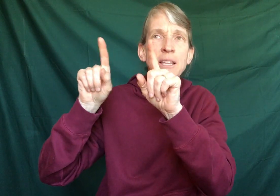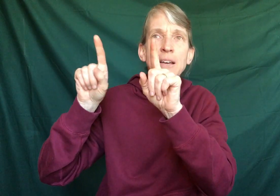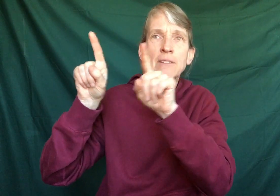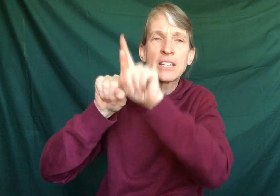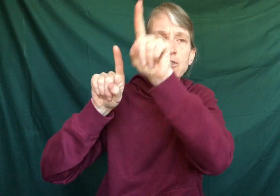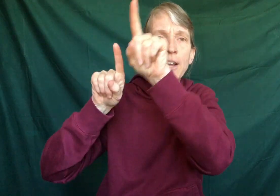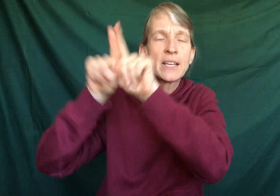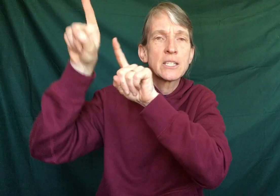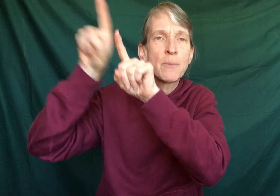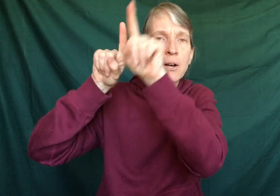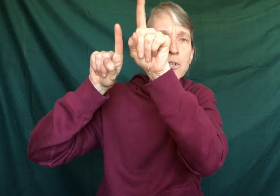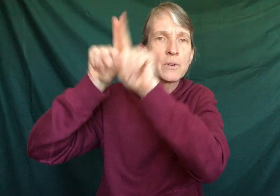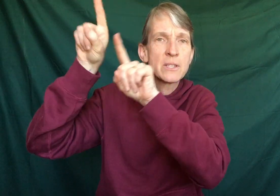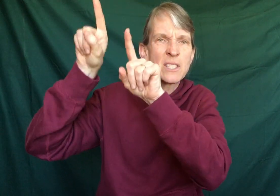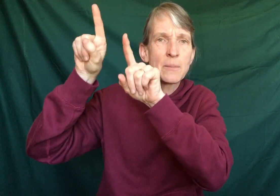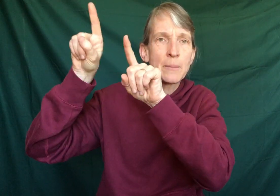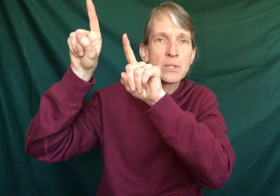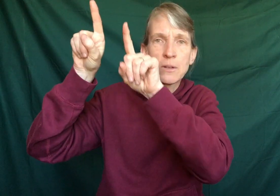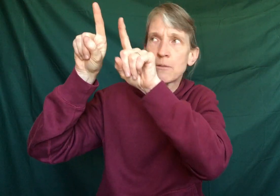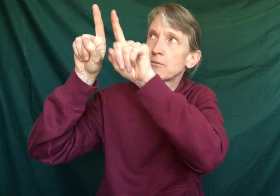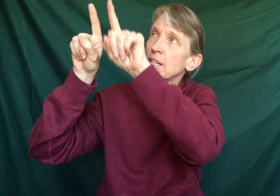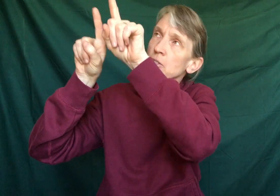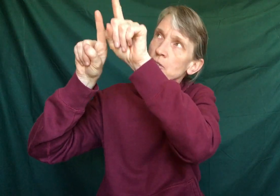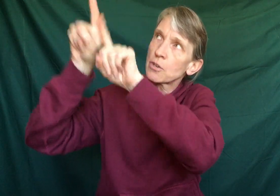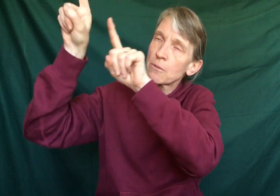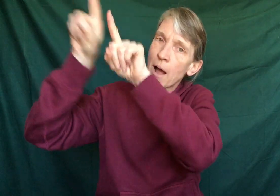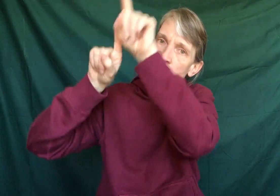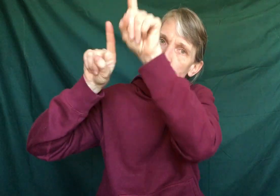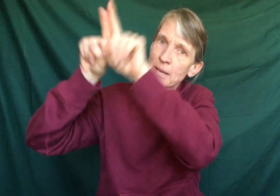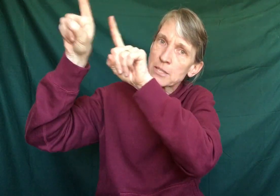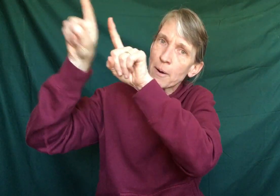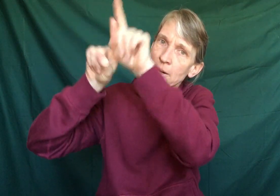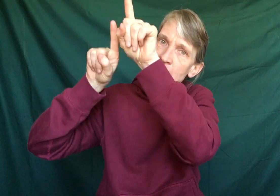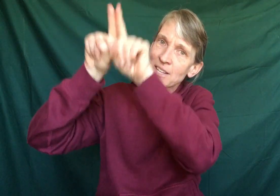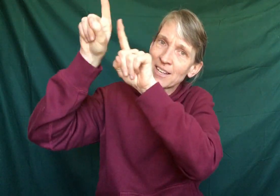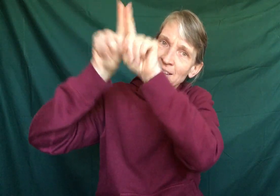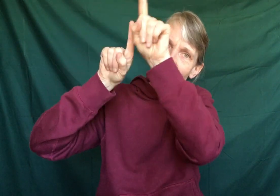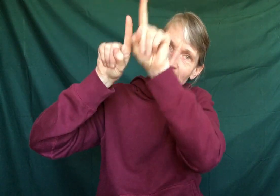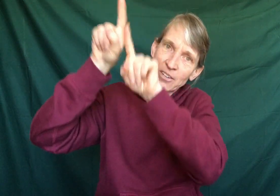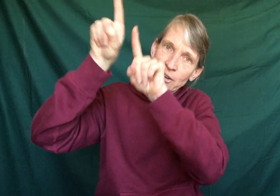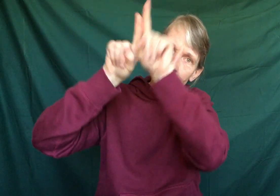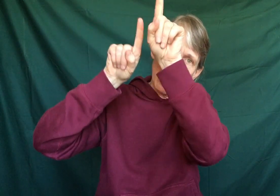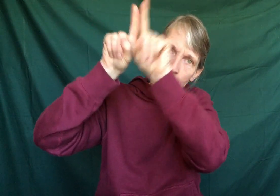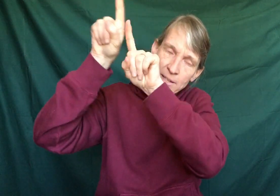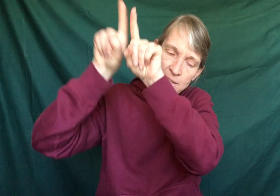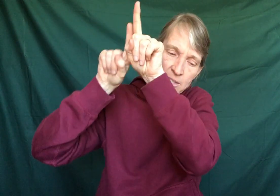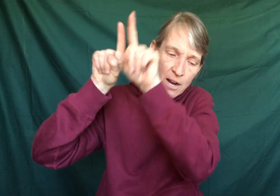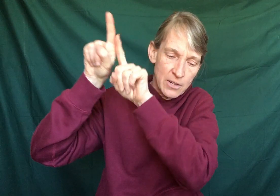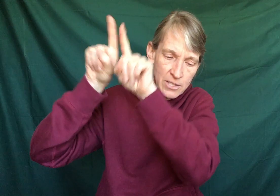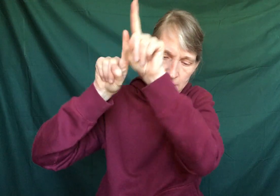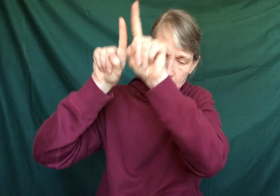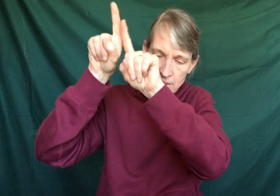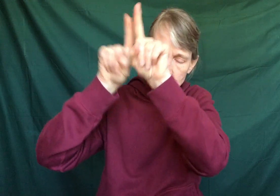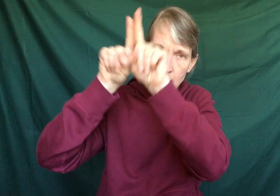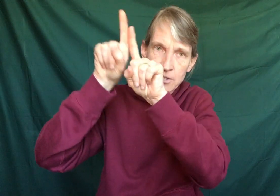think of like striking sparks with sometimes flint or certain rocks will make sparks. And you're kind of pointing to the stars. That's stars.